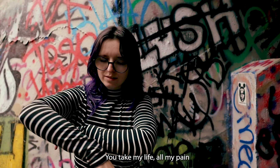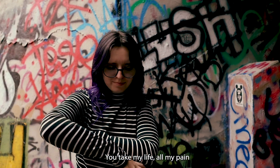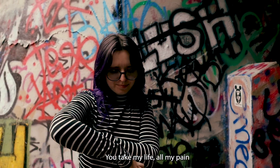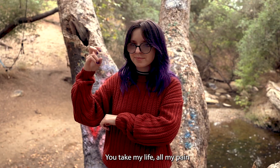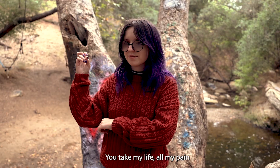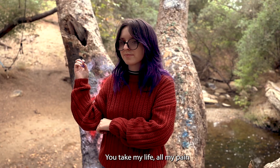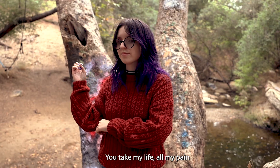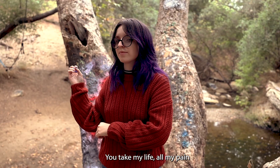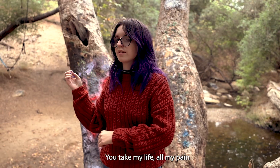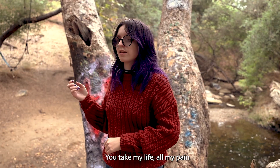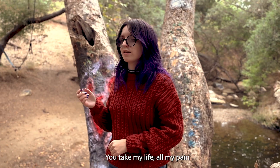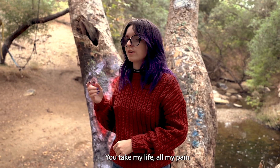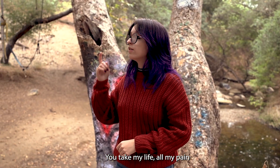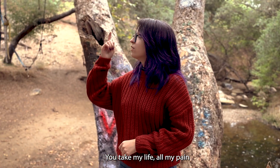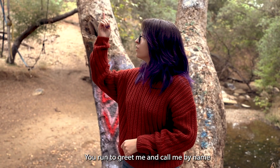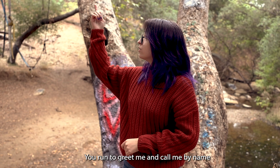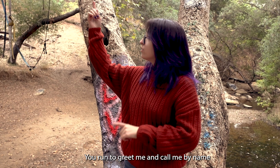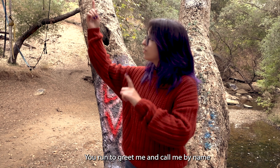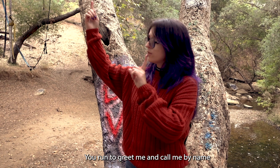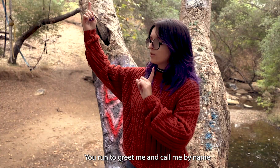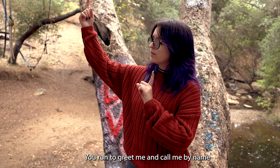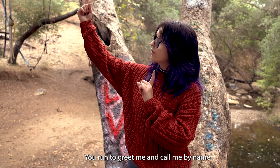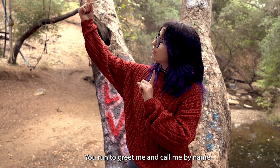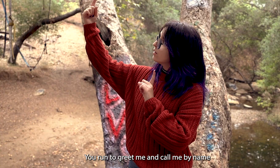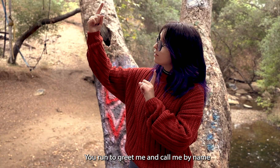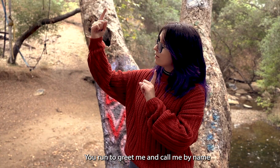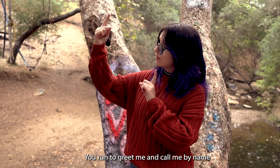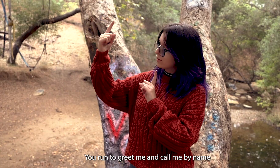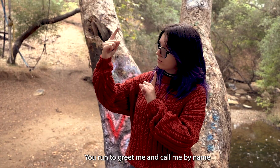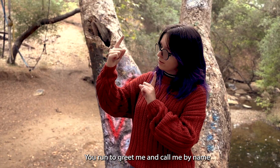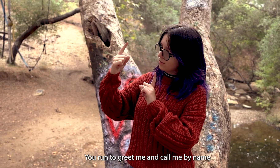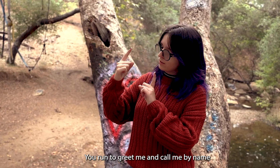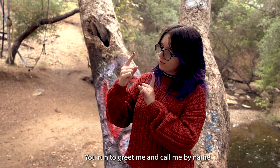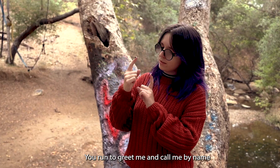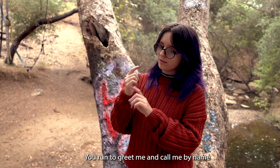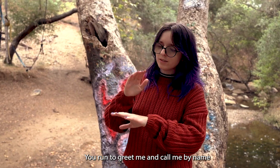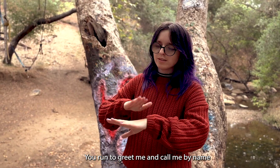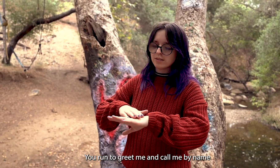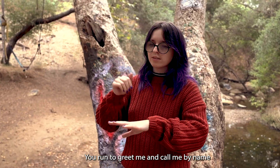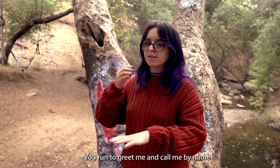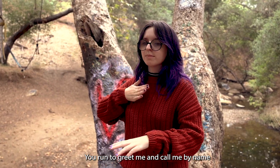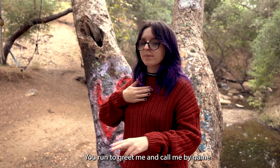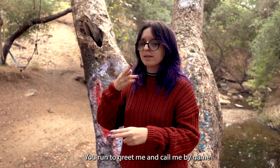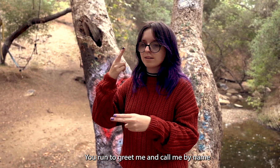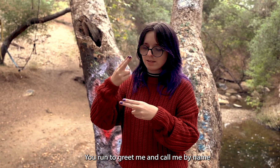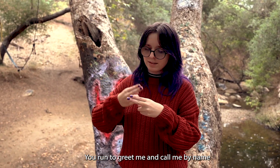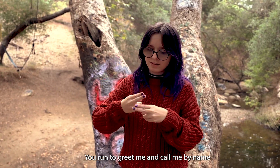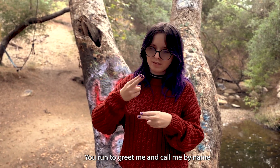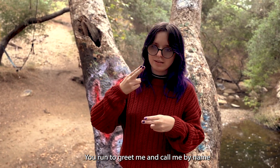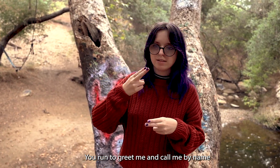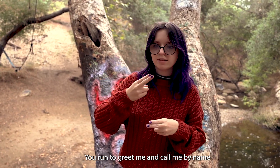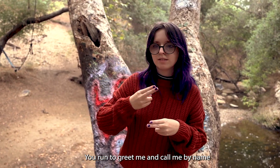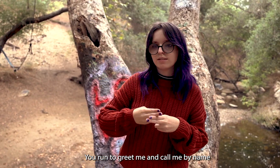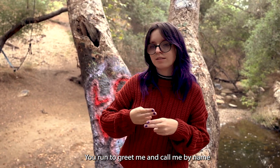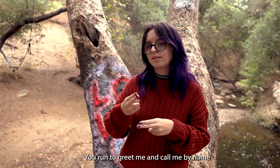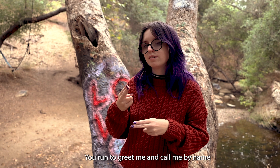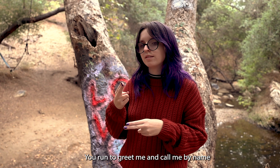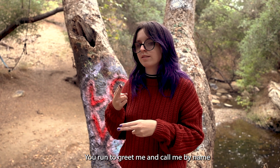pain, run to greet me, call me by name.